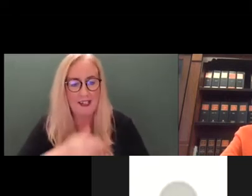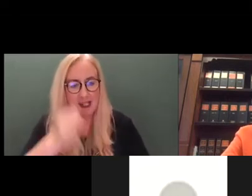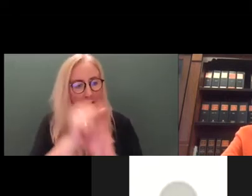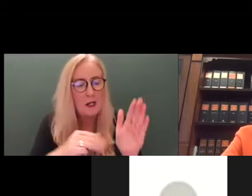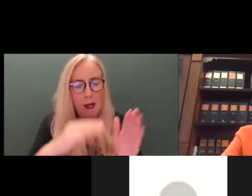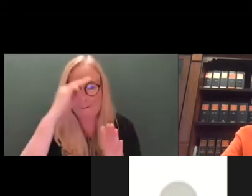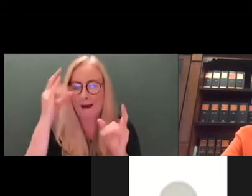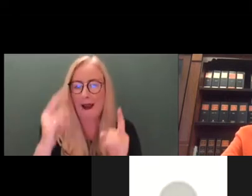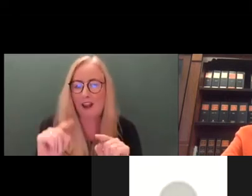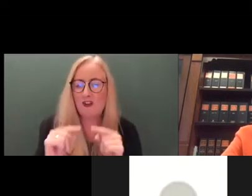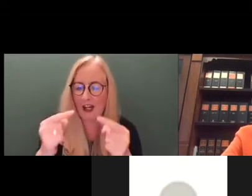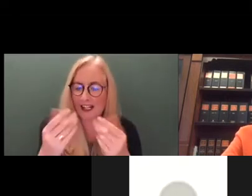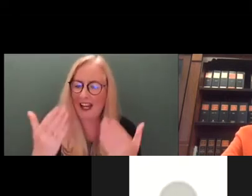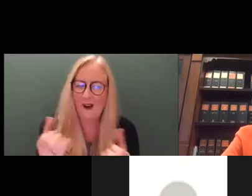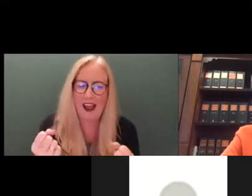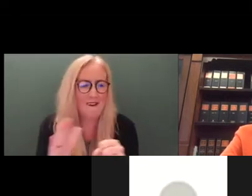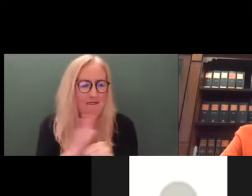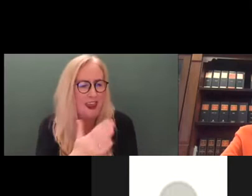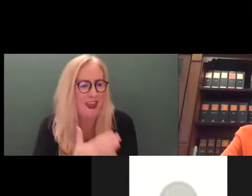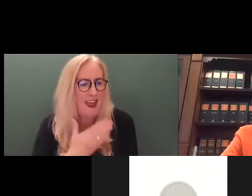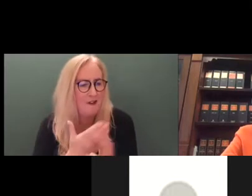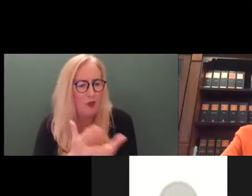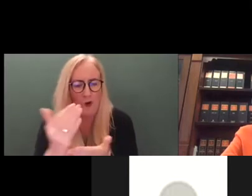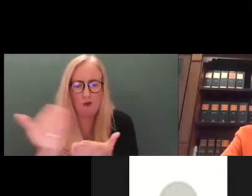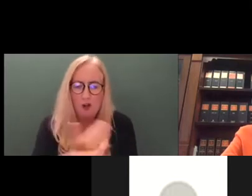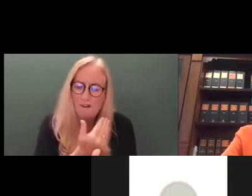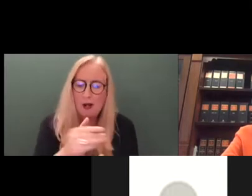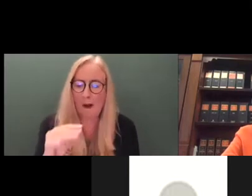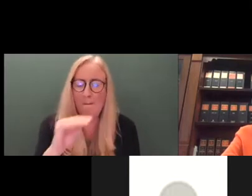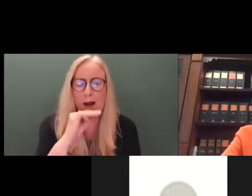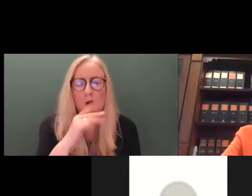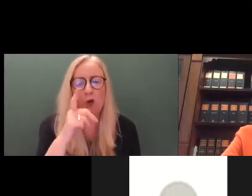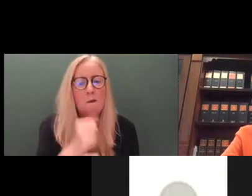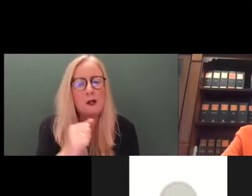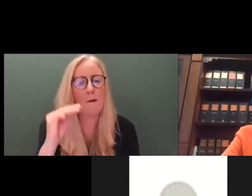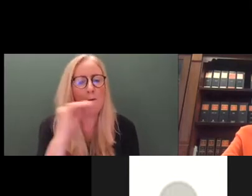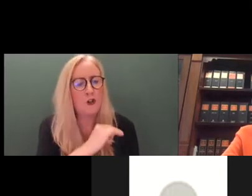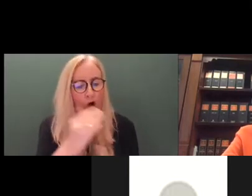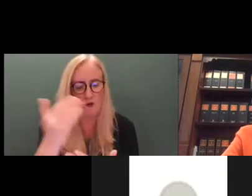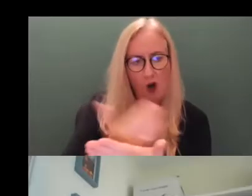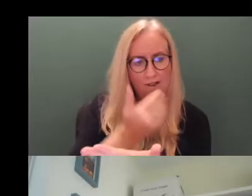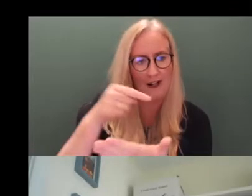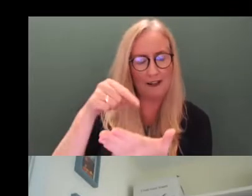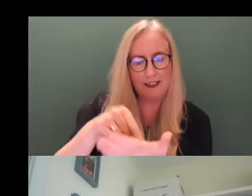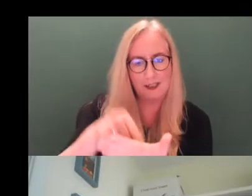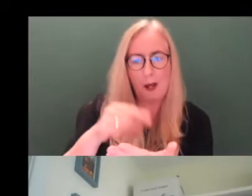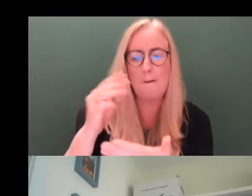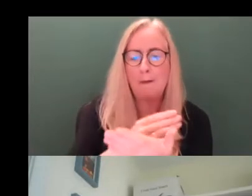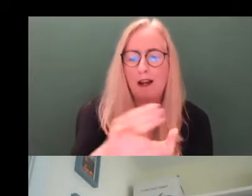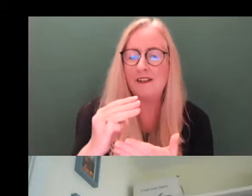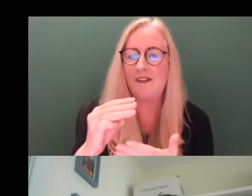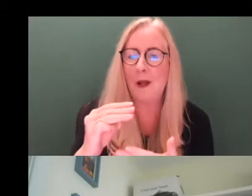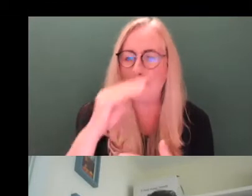and now enjoys a full life in recovery. Michael has spoken about the importance of recovery being at the centre of mental health services,